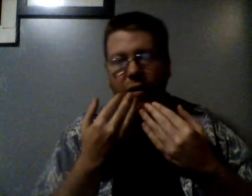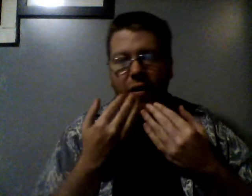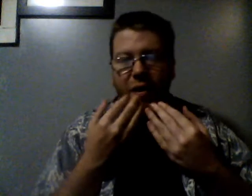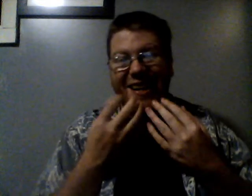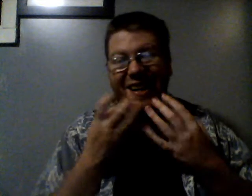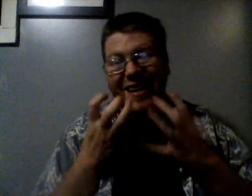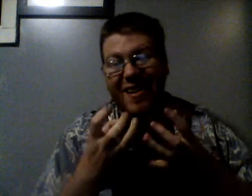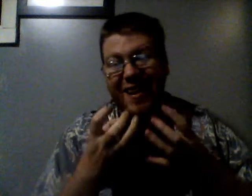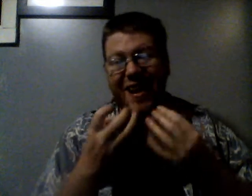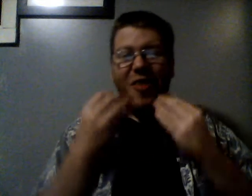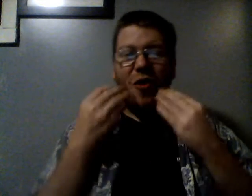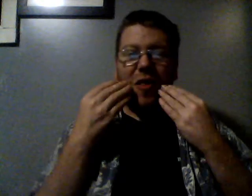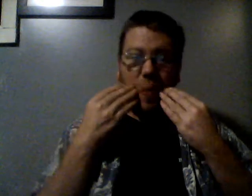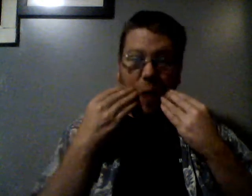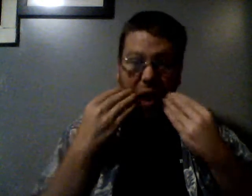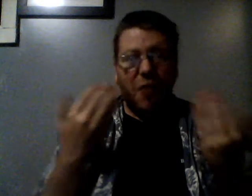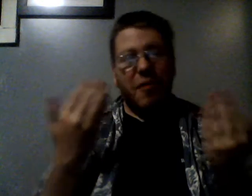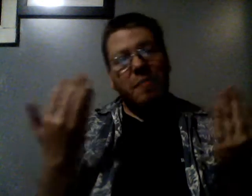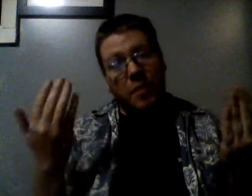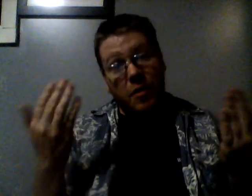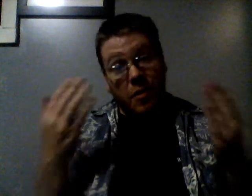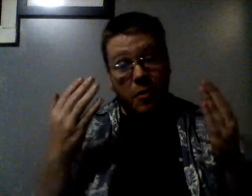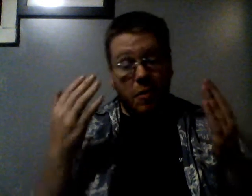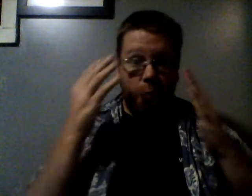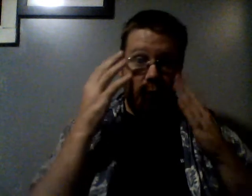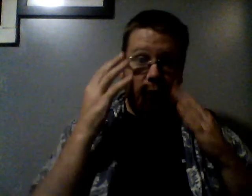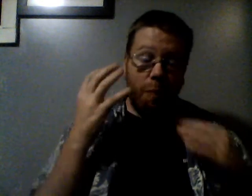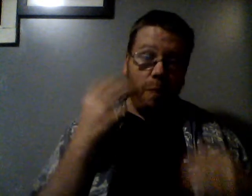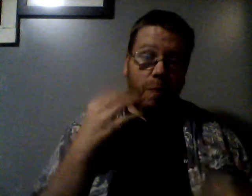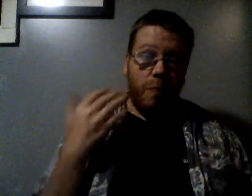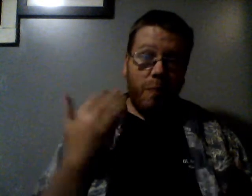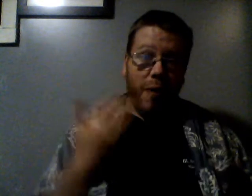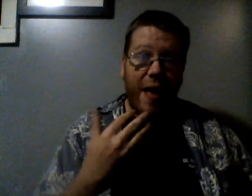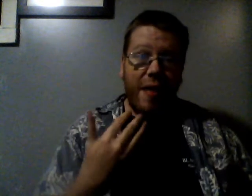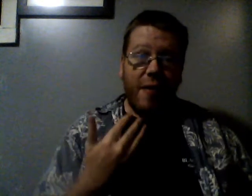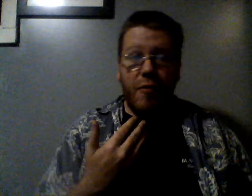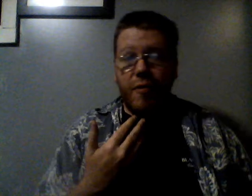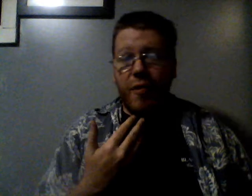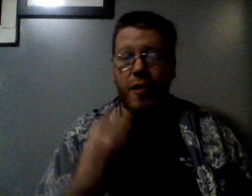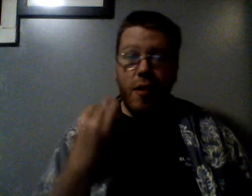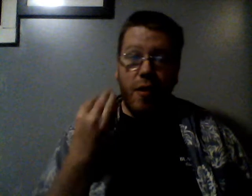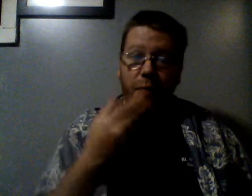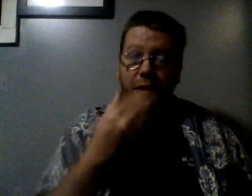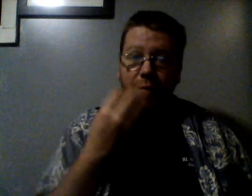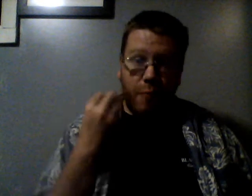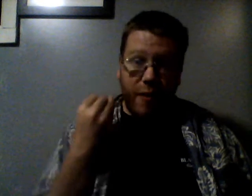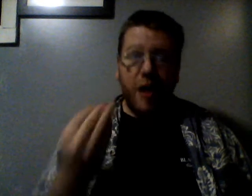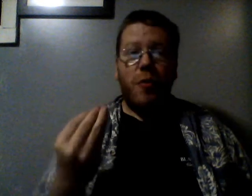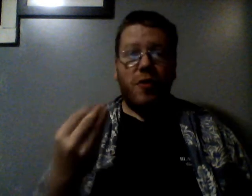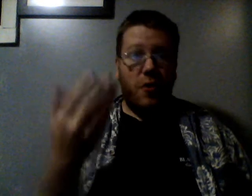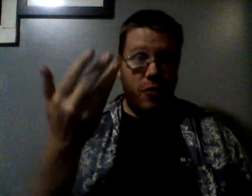their teeth or their mouth, and you see, to be presentable to